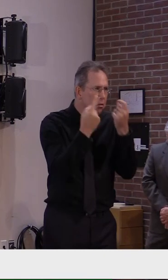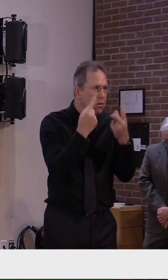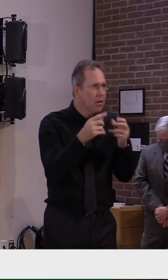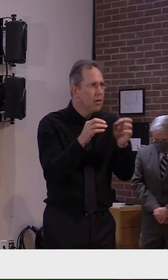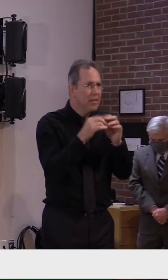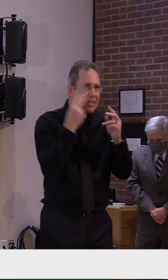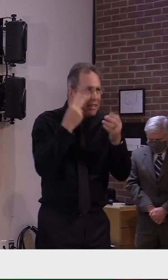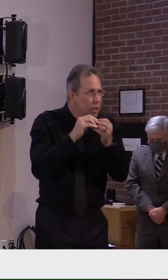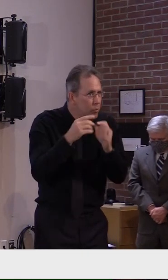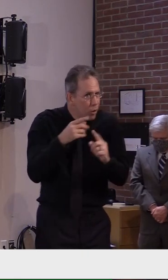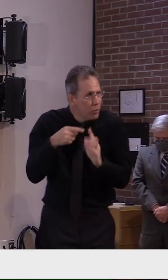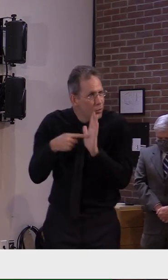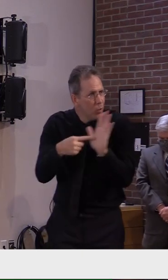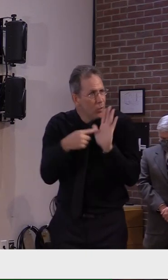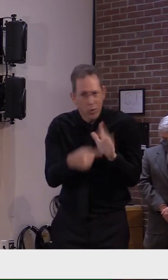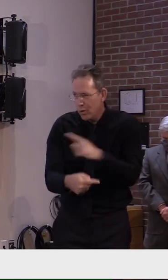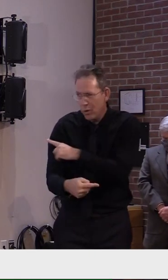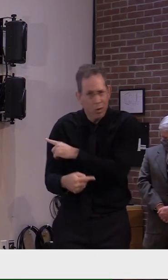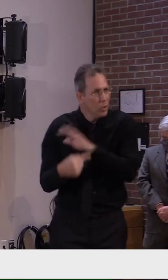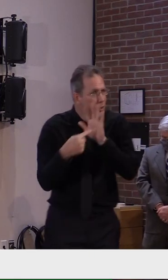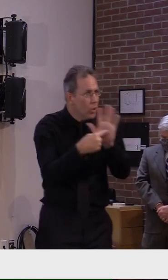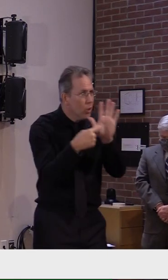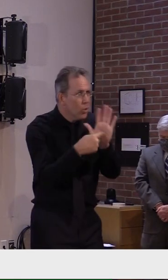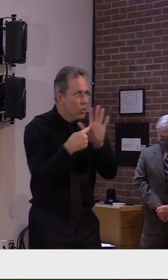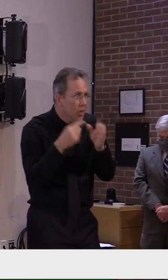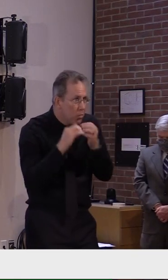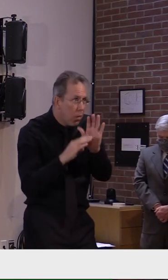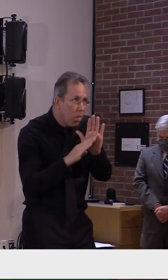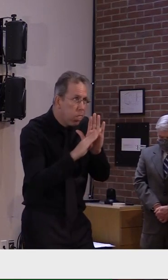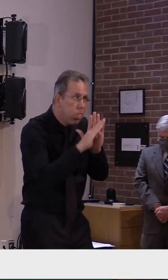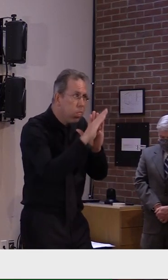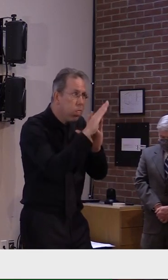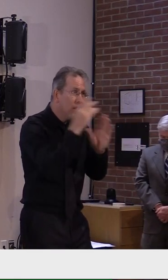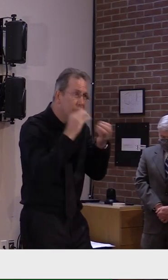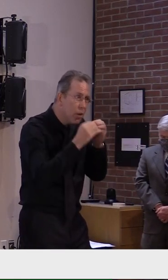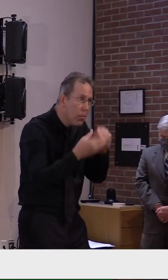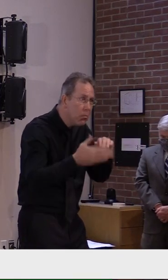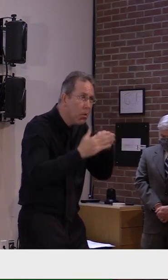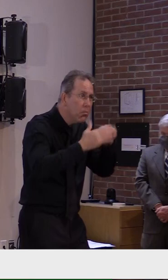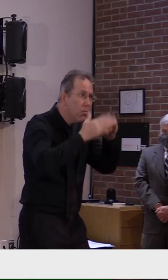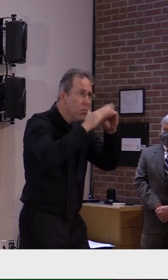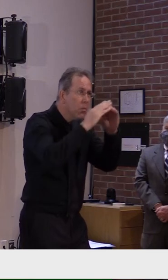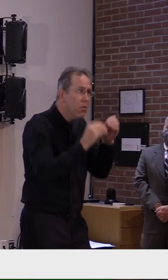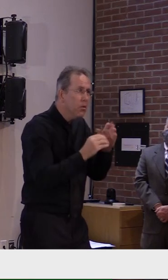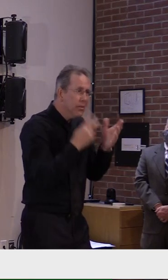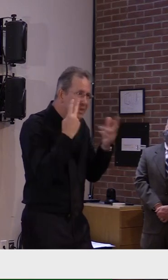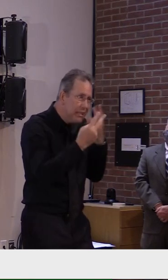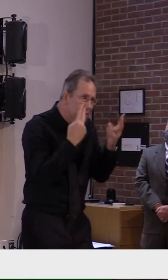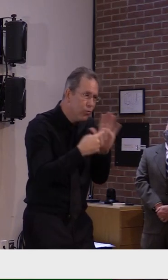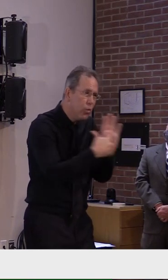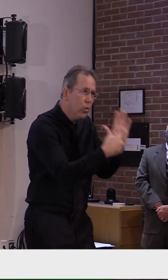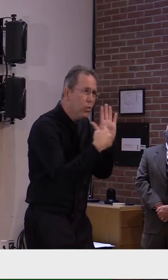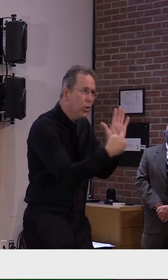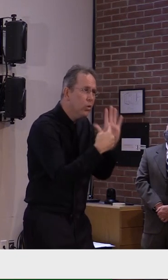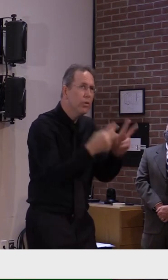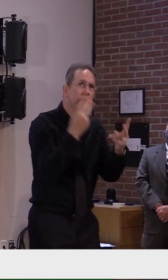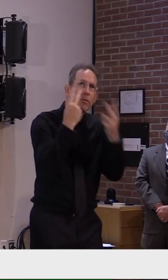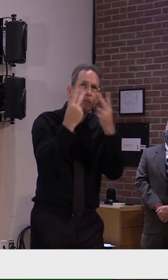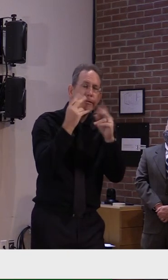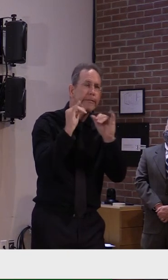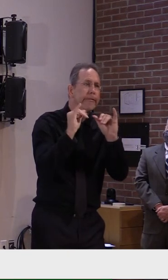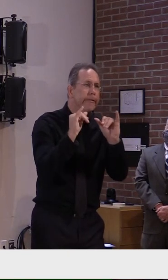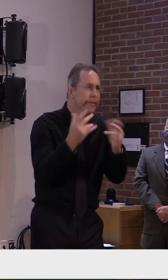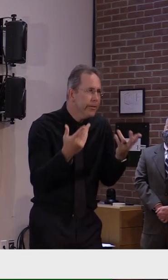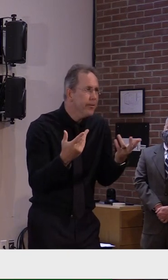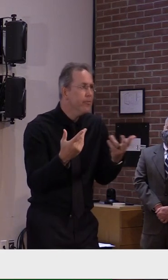across the, the Midwest in particular, what we saw before in, in Florida, and it's still happening, by the way. I mean, they, they still have thousands of